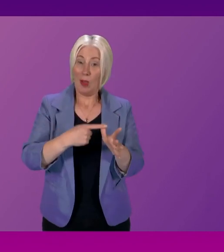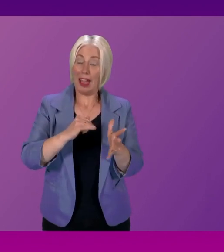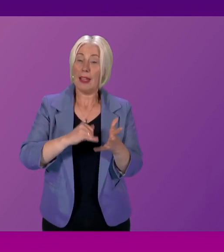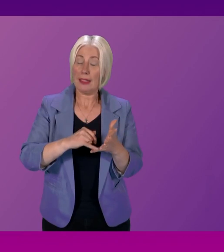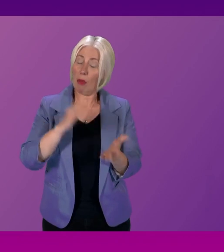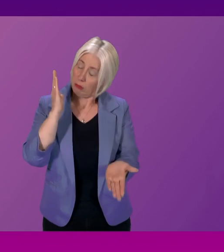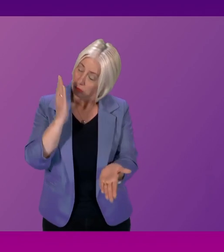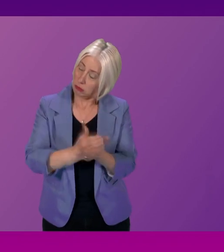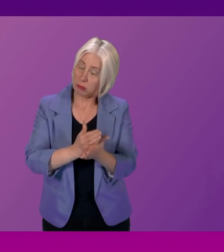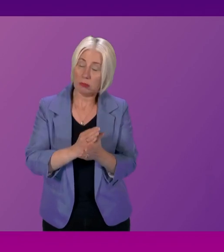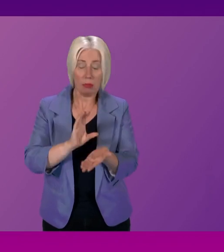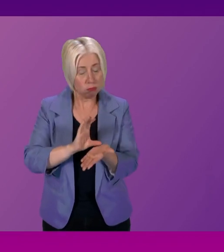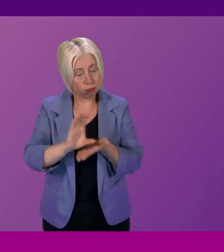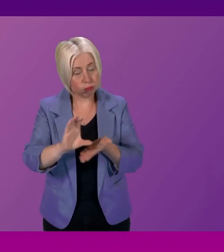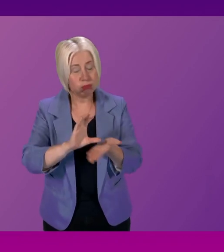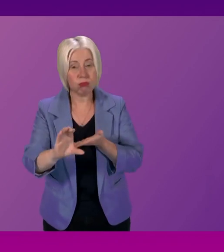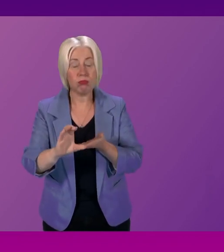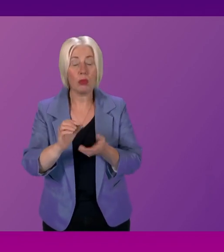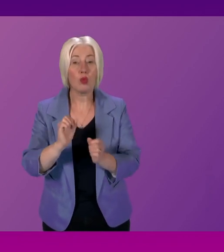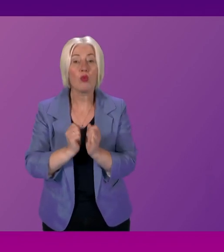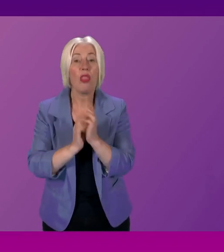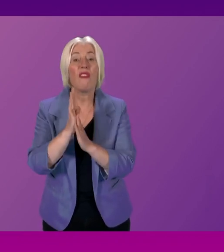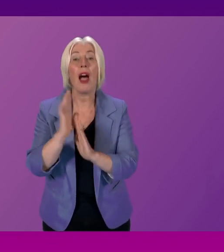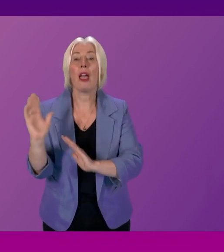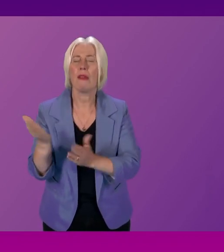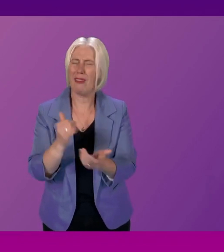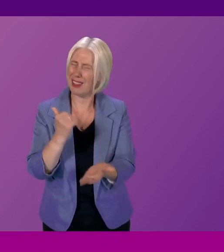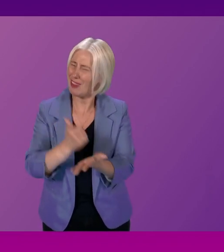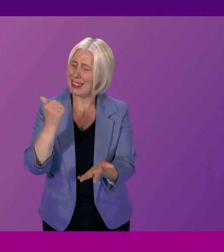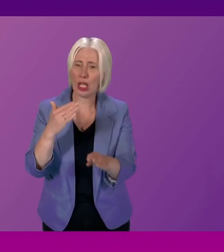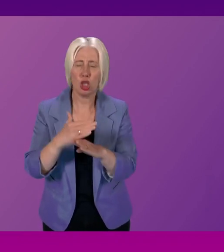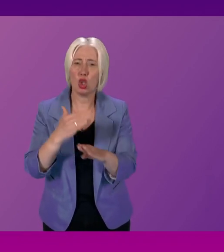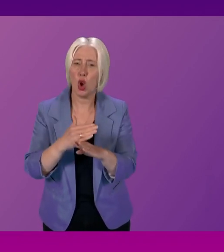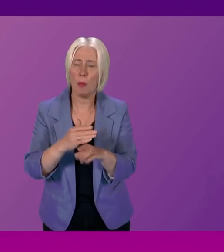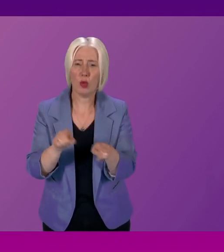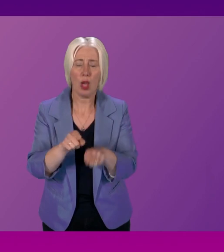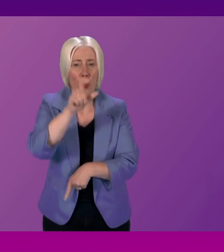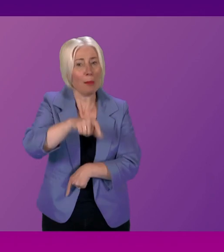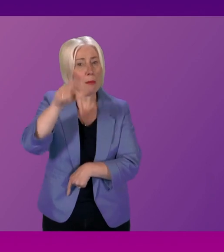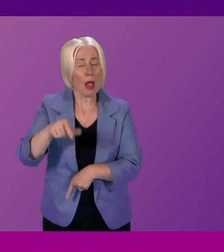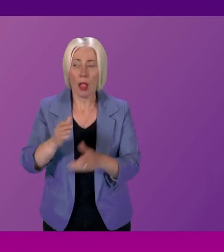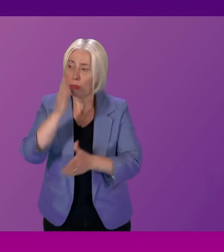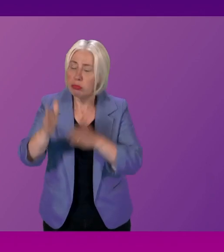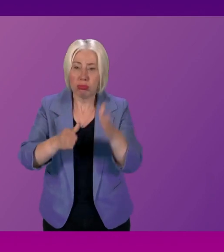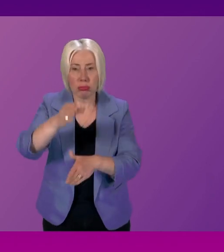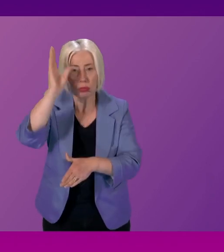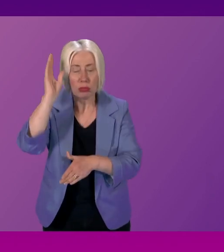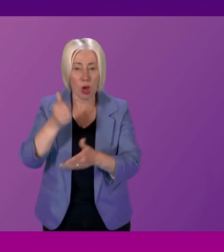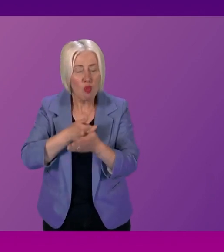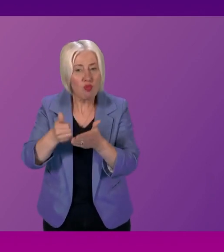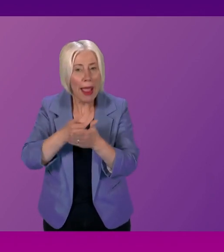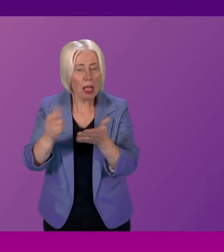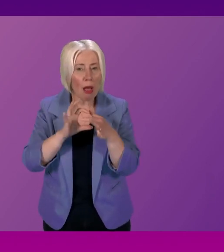to ensure that we invest in our fire service because they do an incredible job. And, of course, in our firefighters who we have a regular dialogue